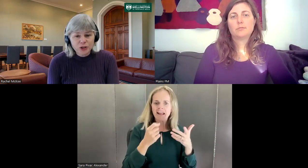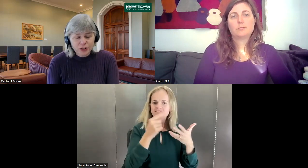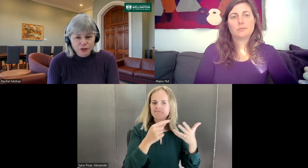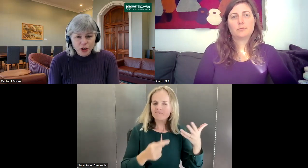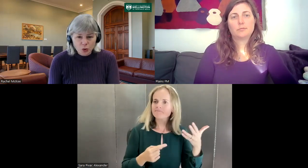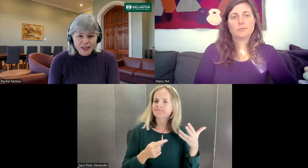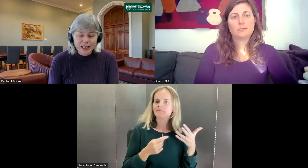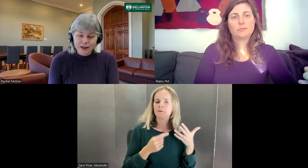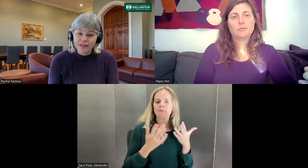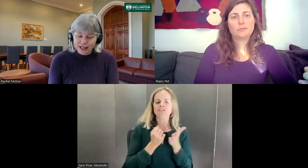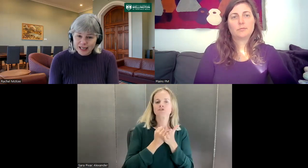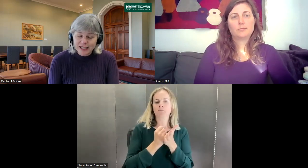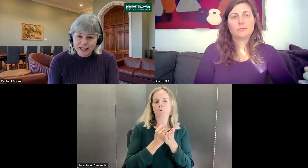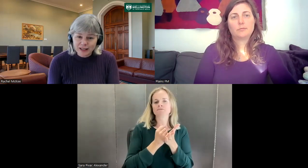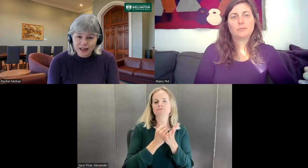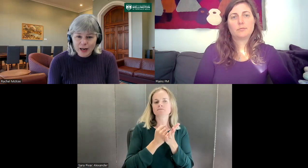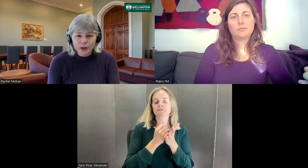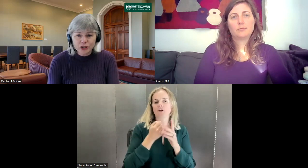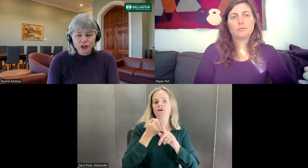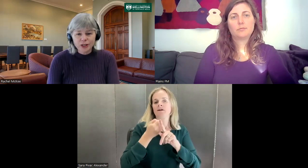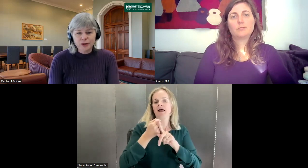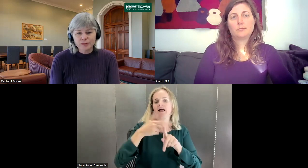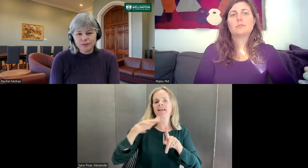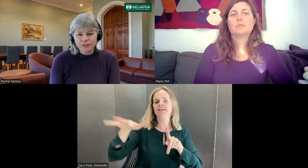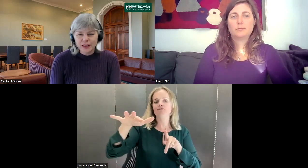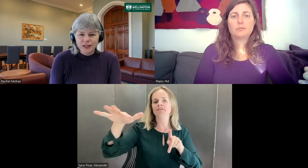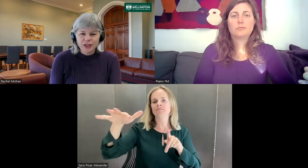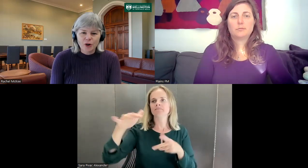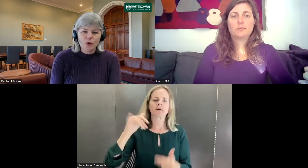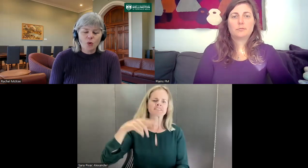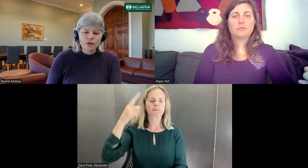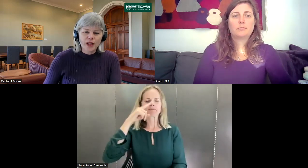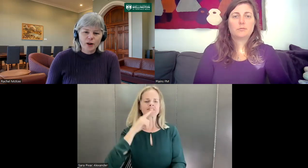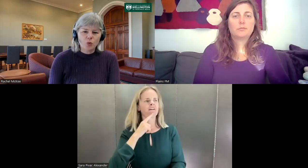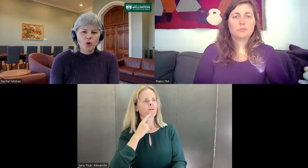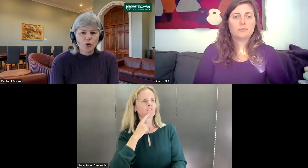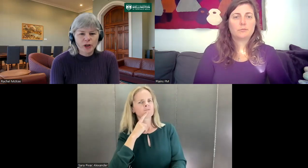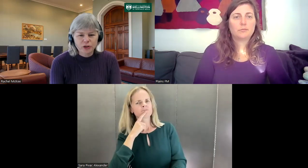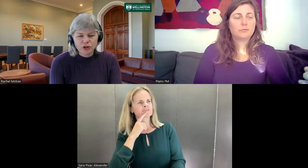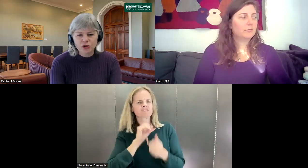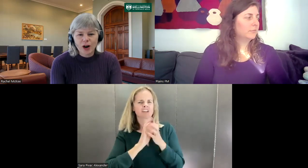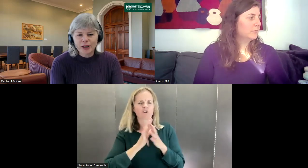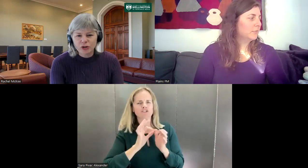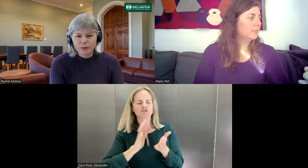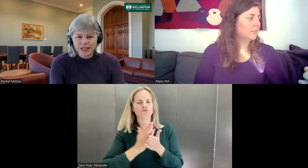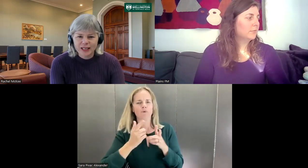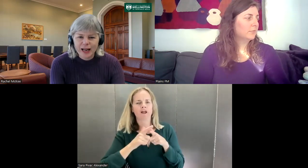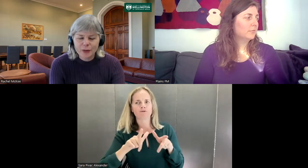enormously in validating the language. So all of that work where you're describing and documenting a language